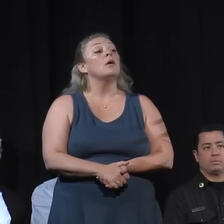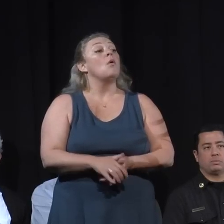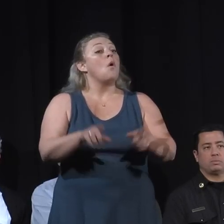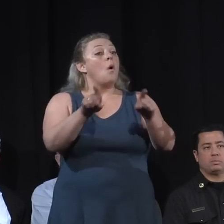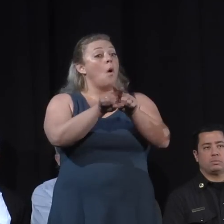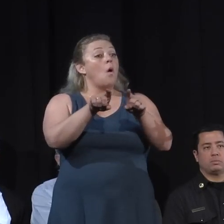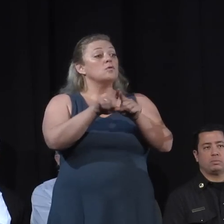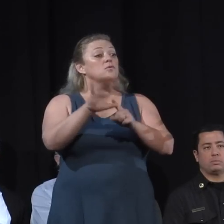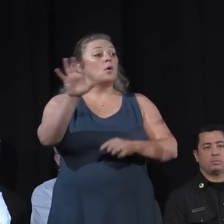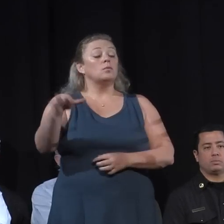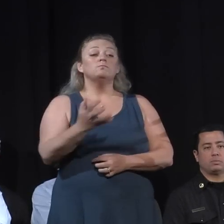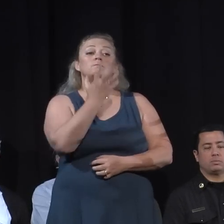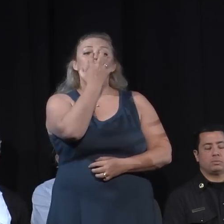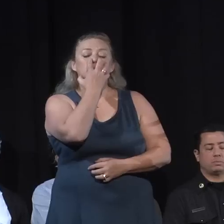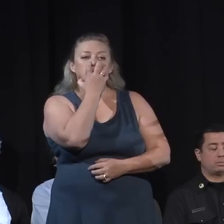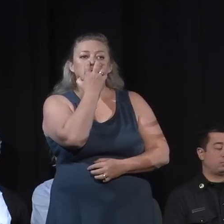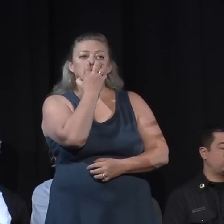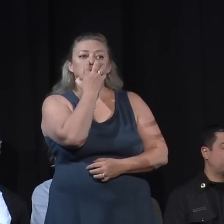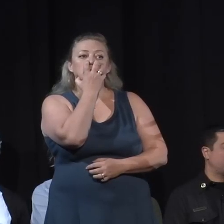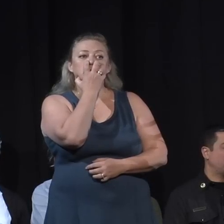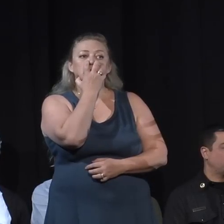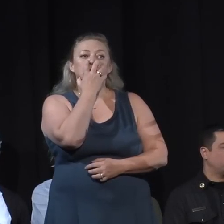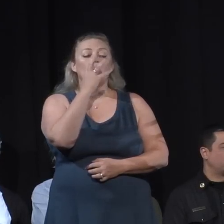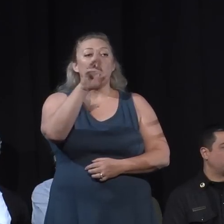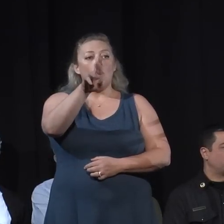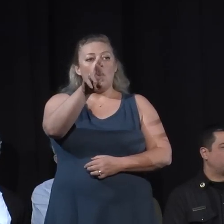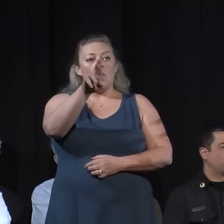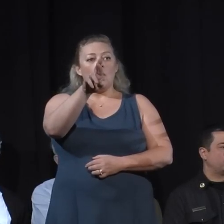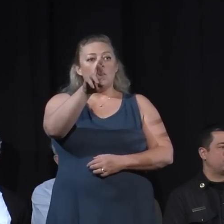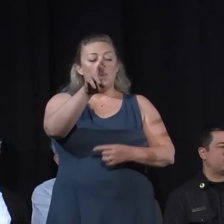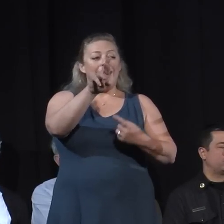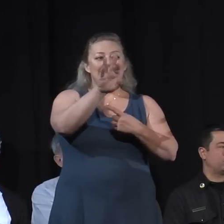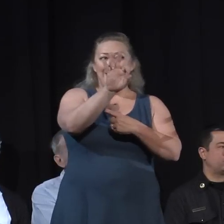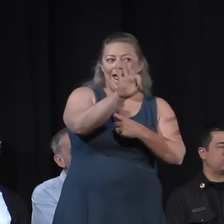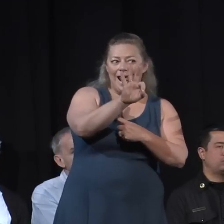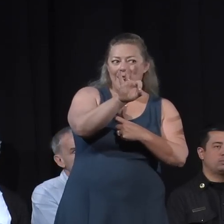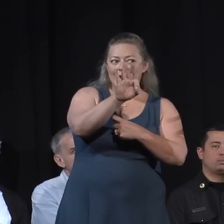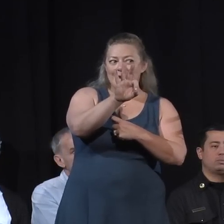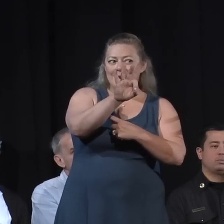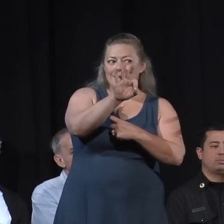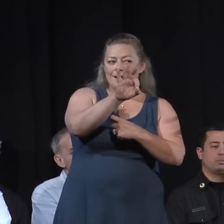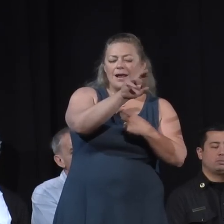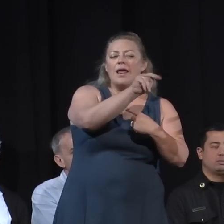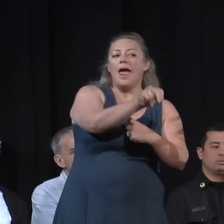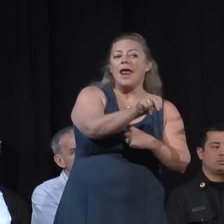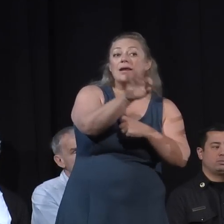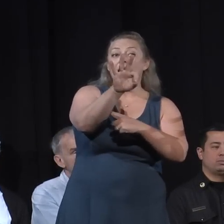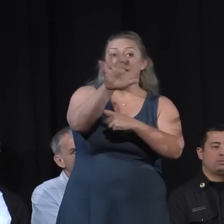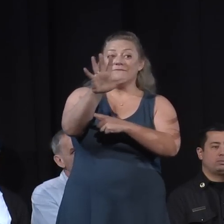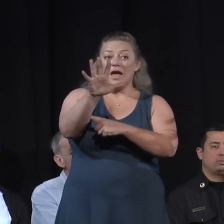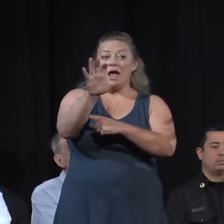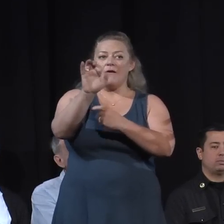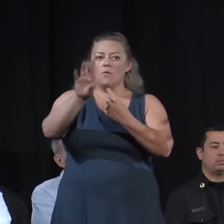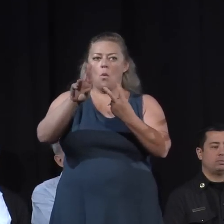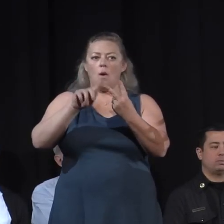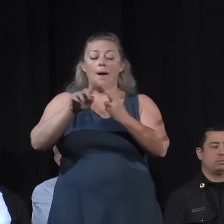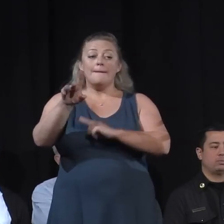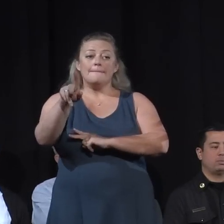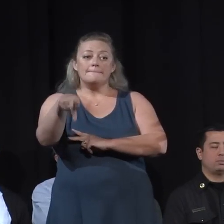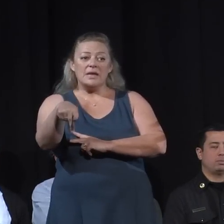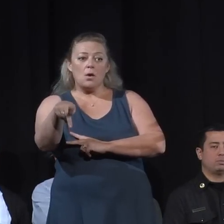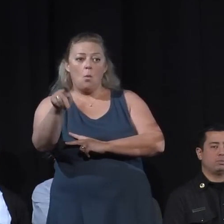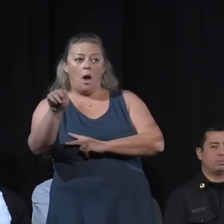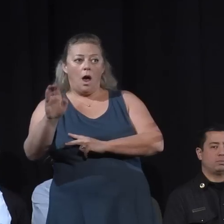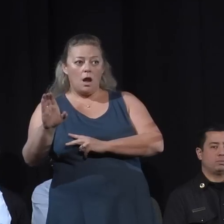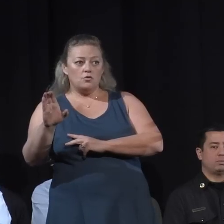also called a respirator, that is either an N95 mask or a P100 mask that will help